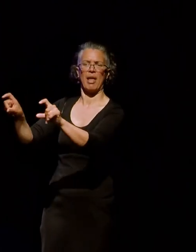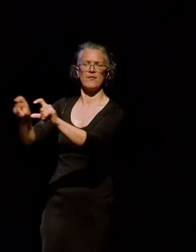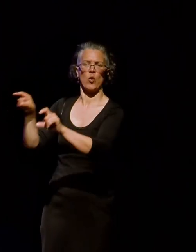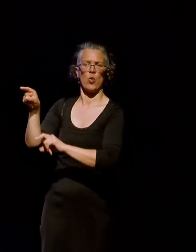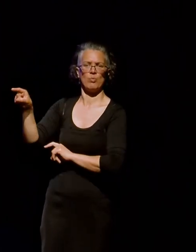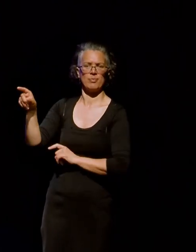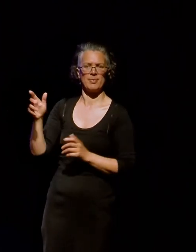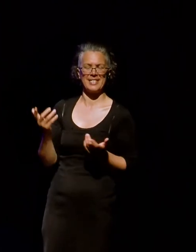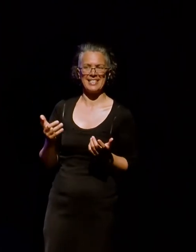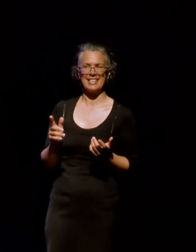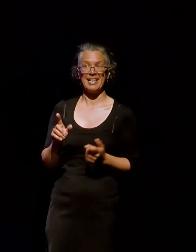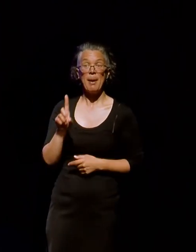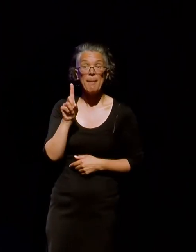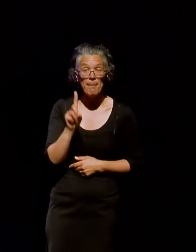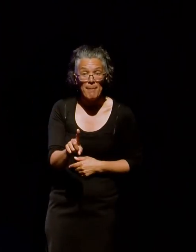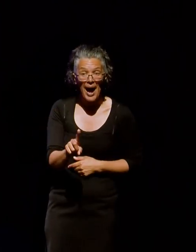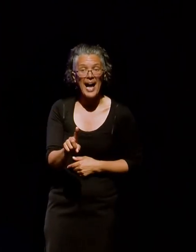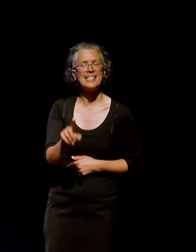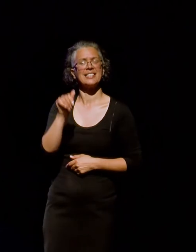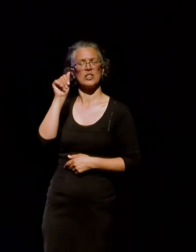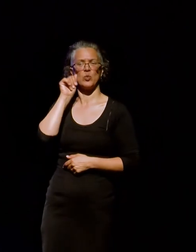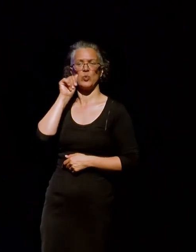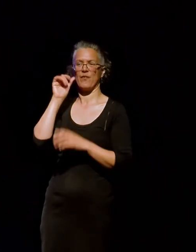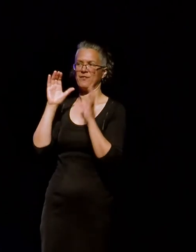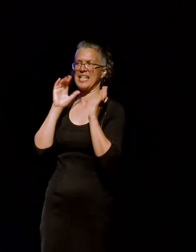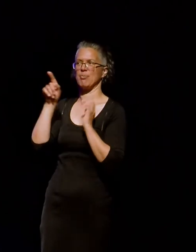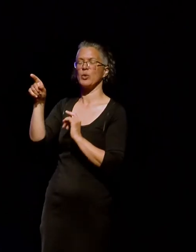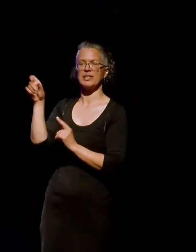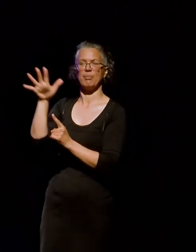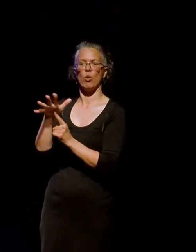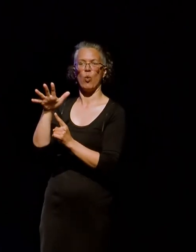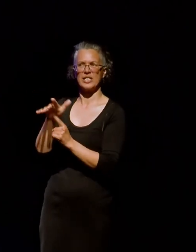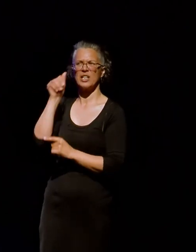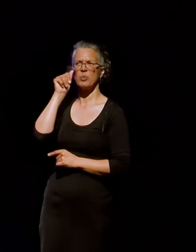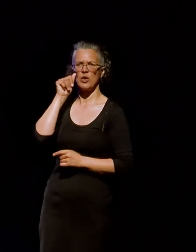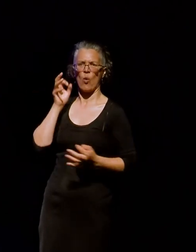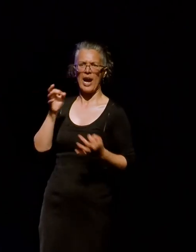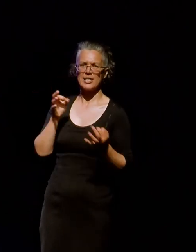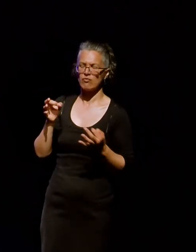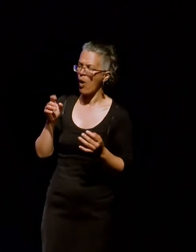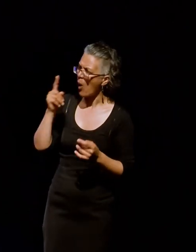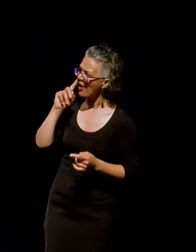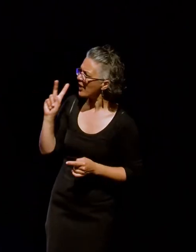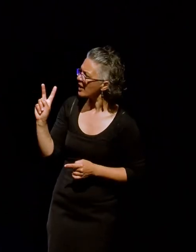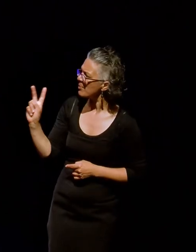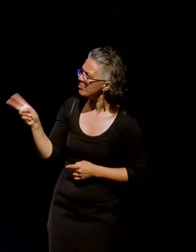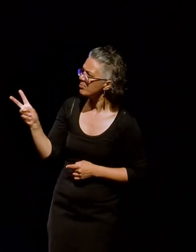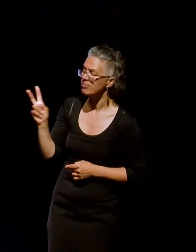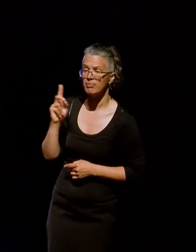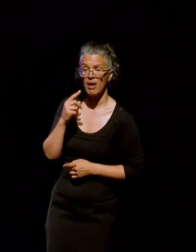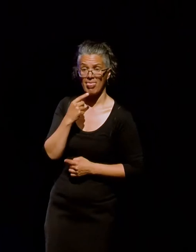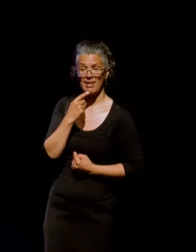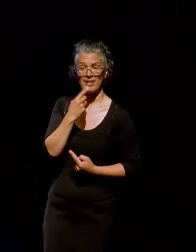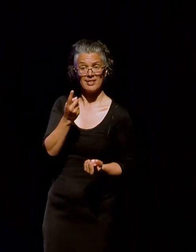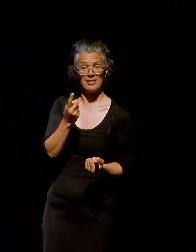But, and I think this is a really big, but is we knew Facebook was important. We knew it played a role. think in Jamie and Lisa have both really made